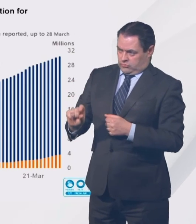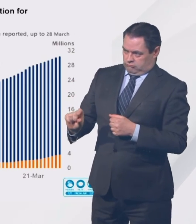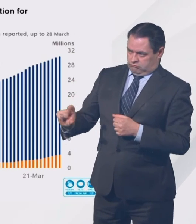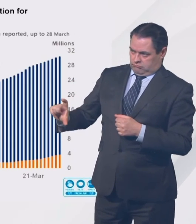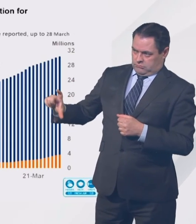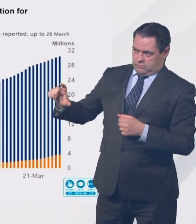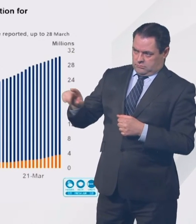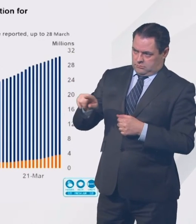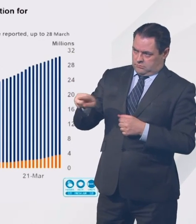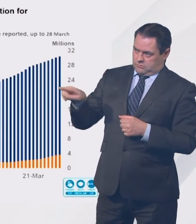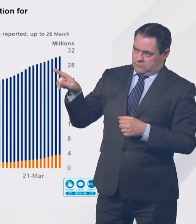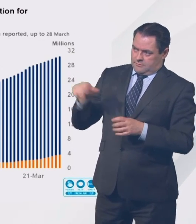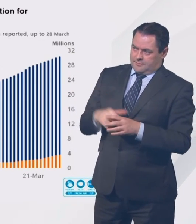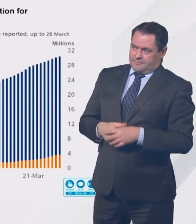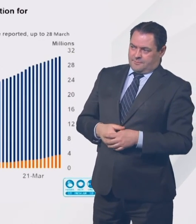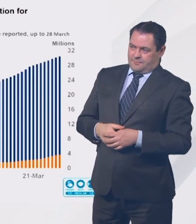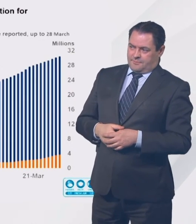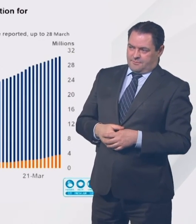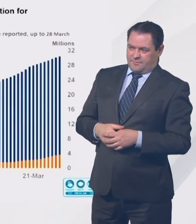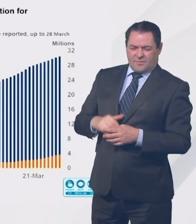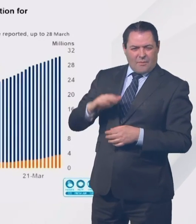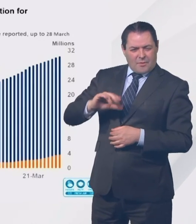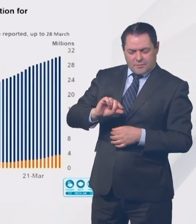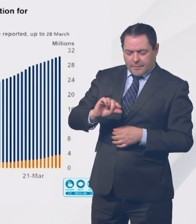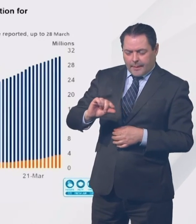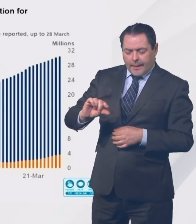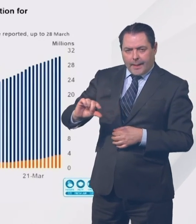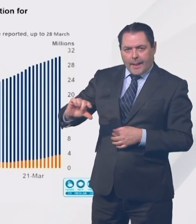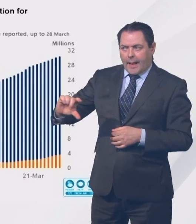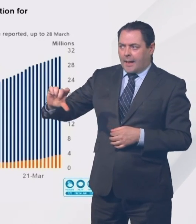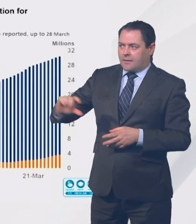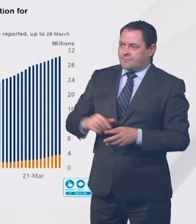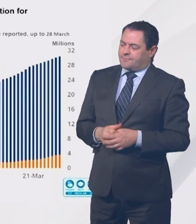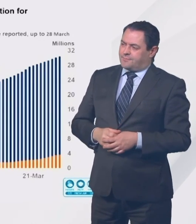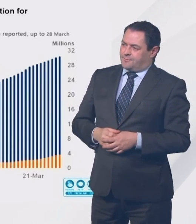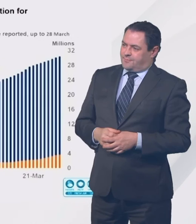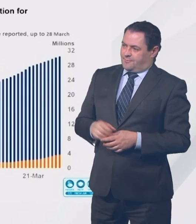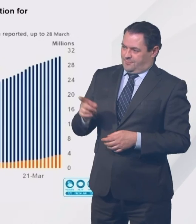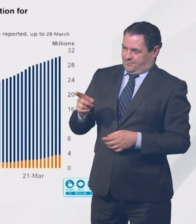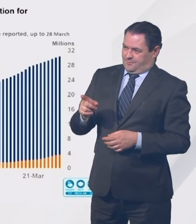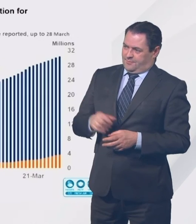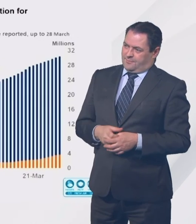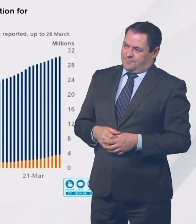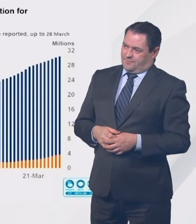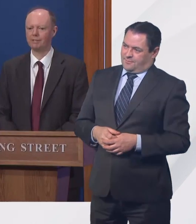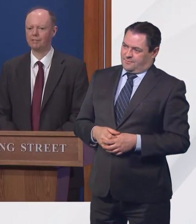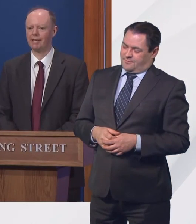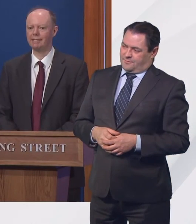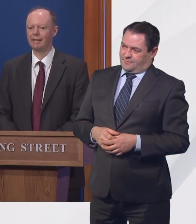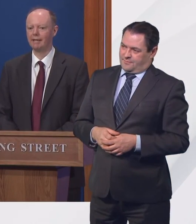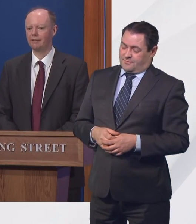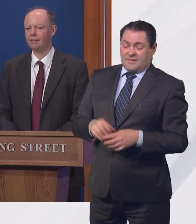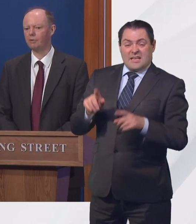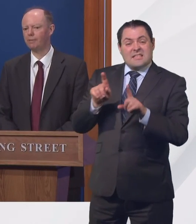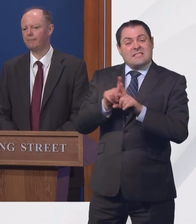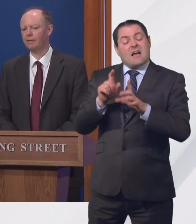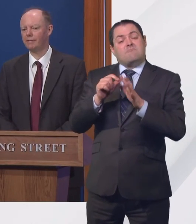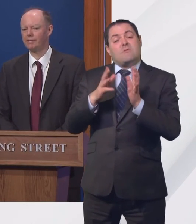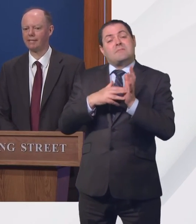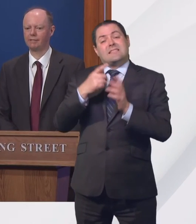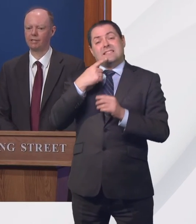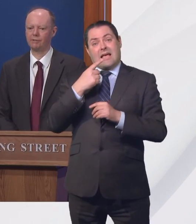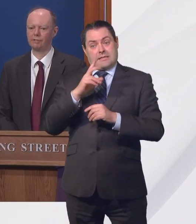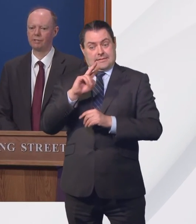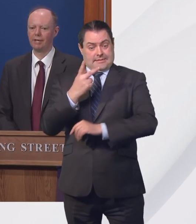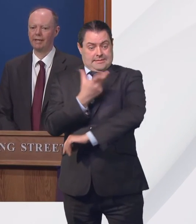the orange at the bottom, those who are having their second dose of the vaccine. And as the Prime Minister said, the number of people